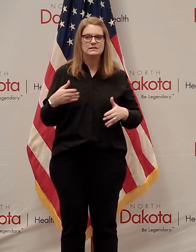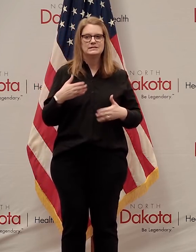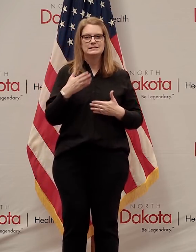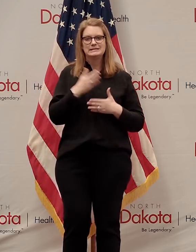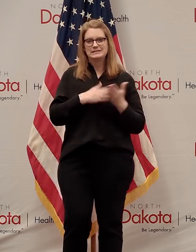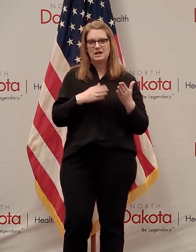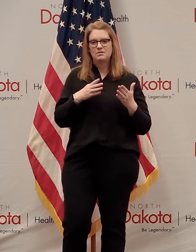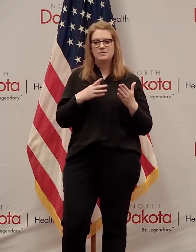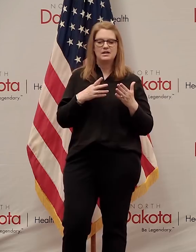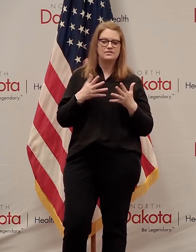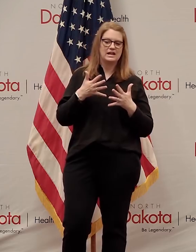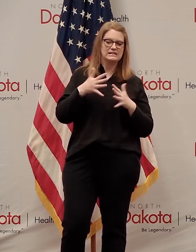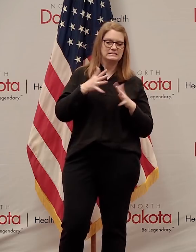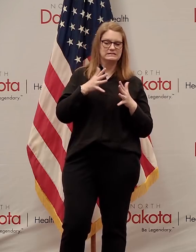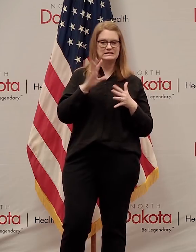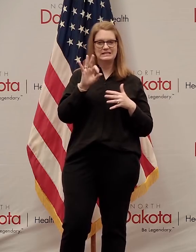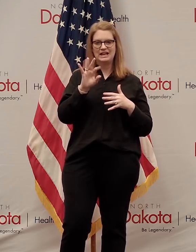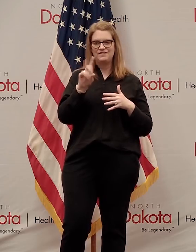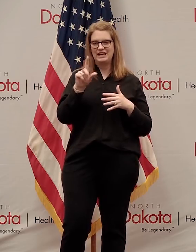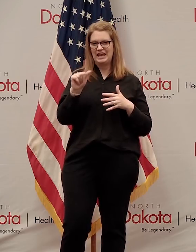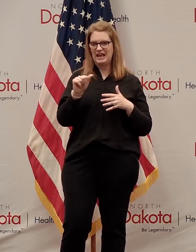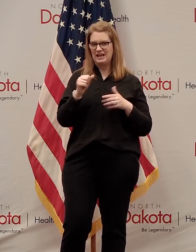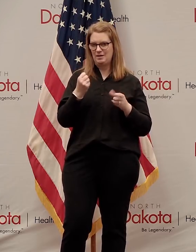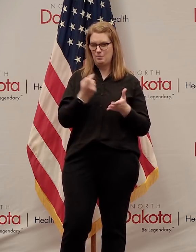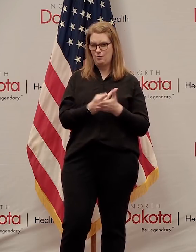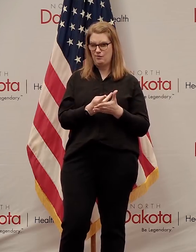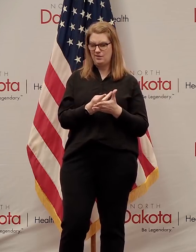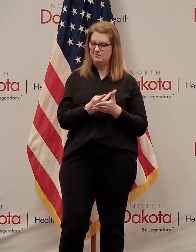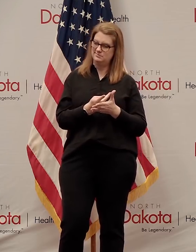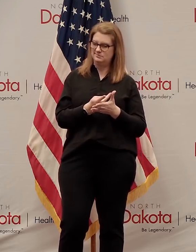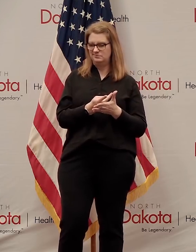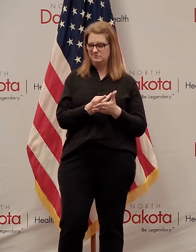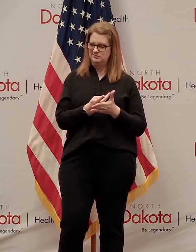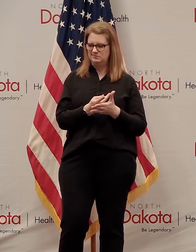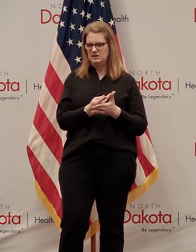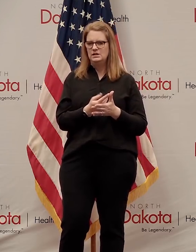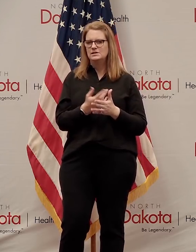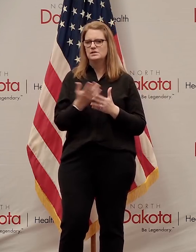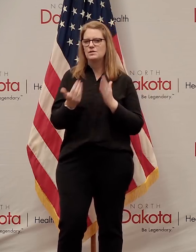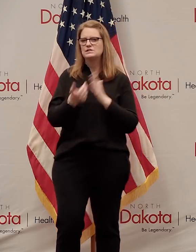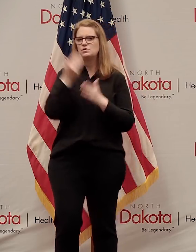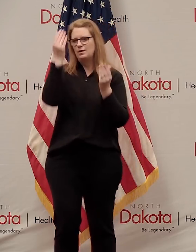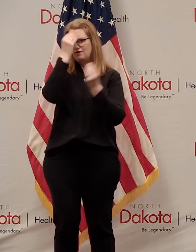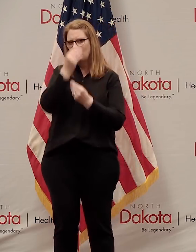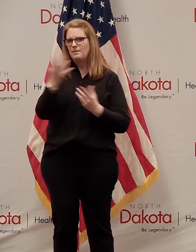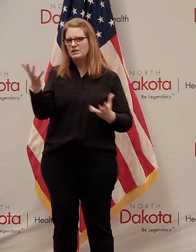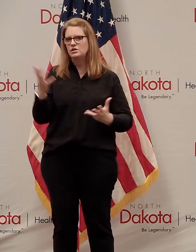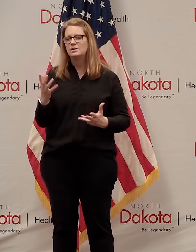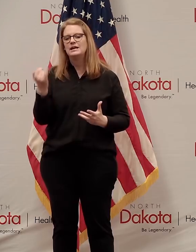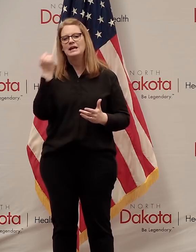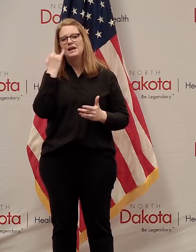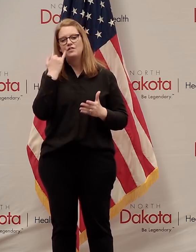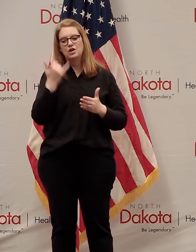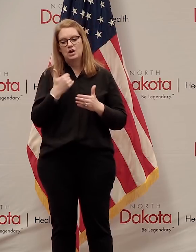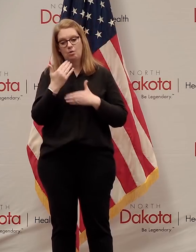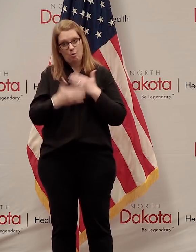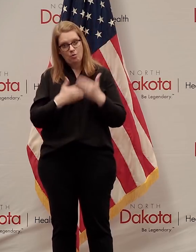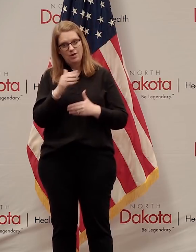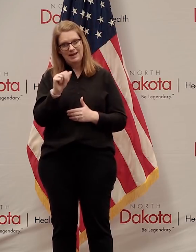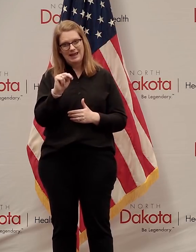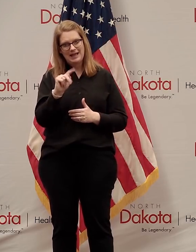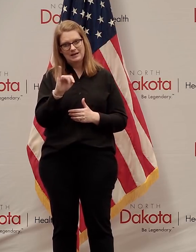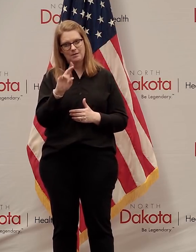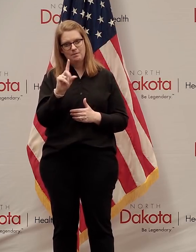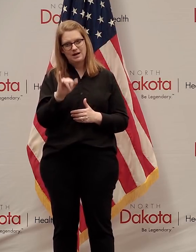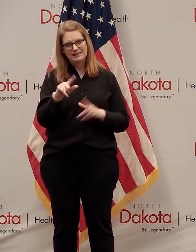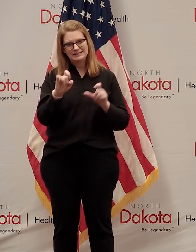normal FDA approval. They were, so it's new information to us in the state that if you're going to do an antibody test, that a person should